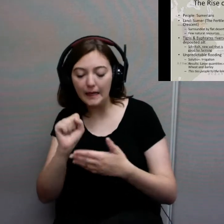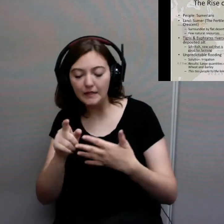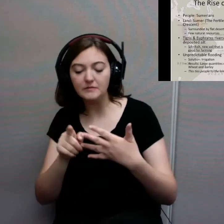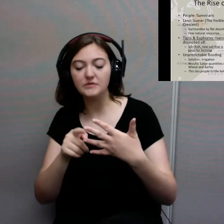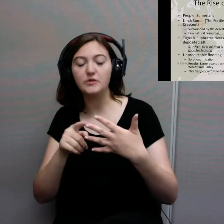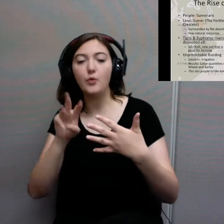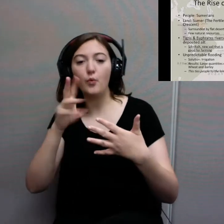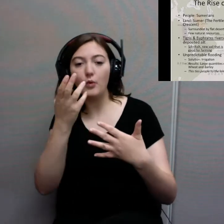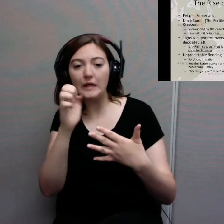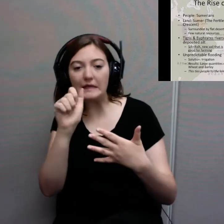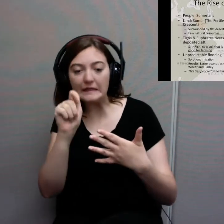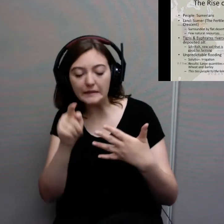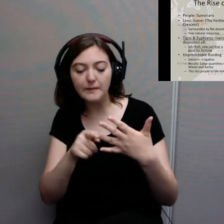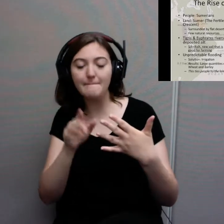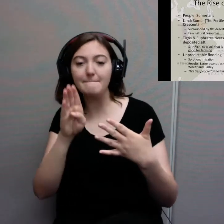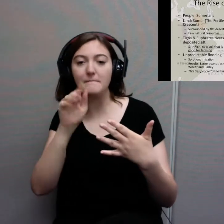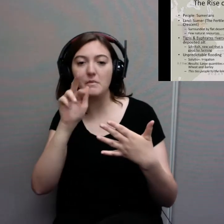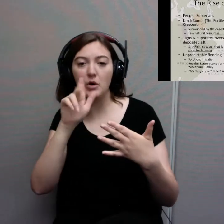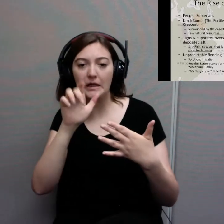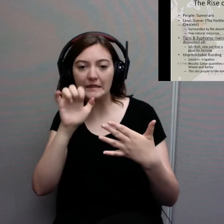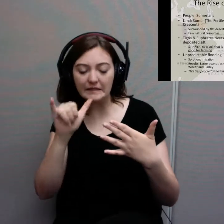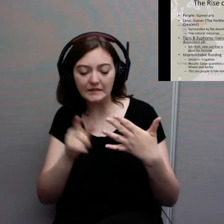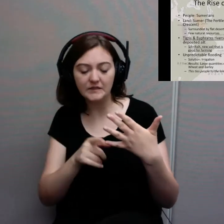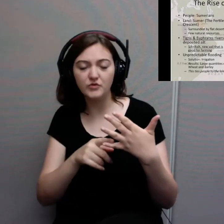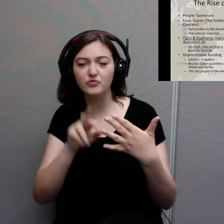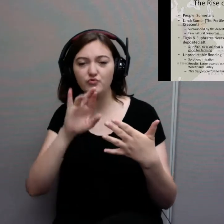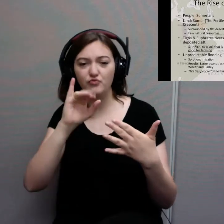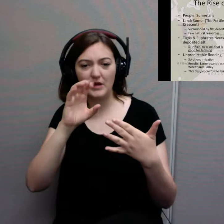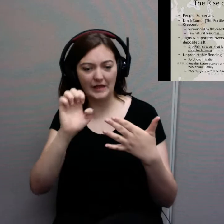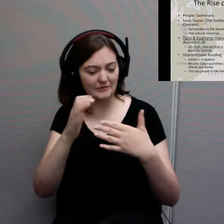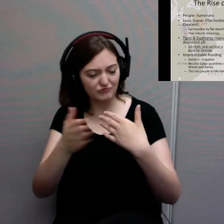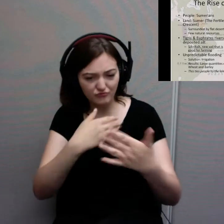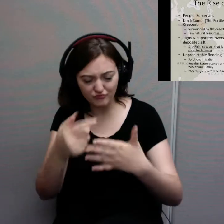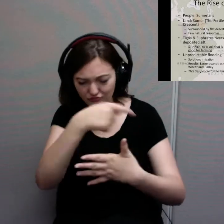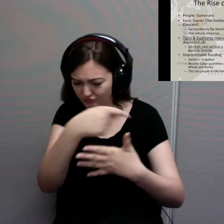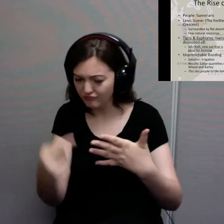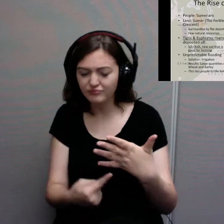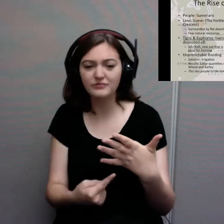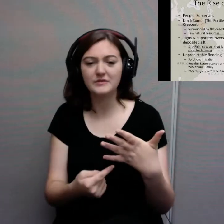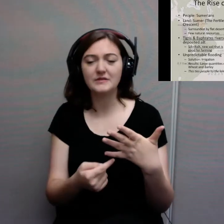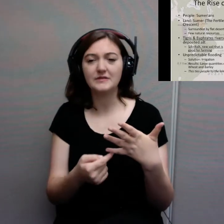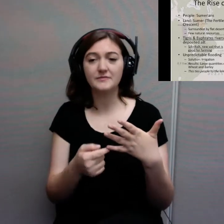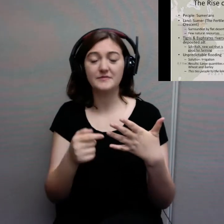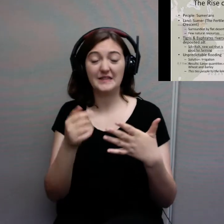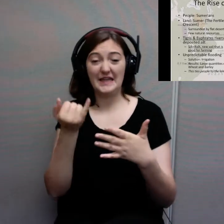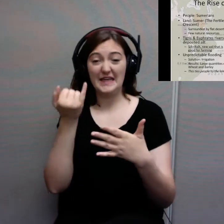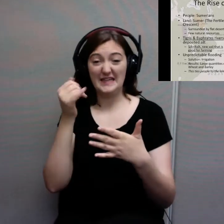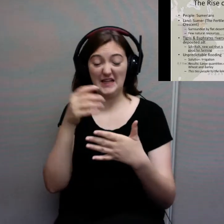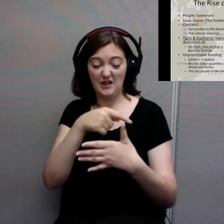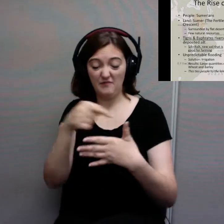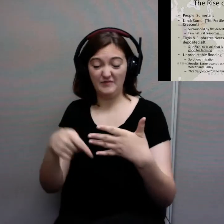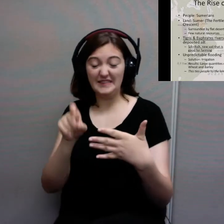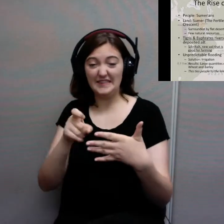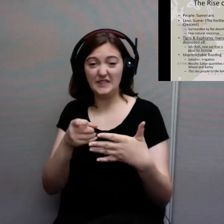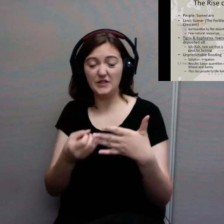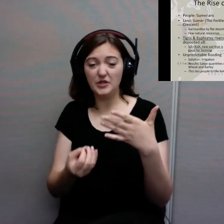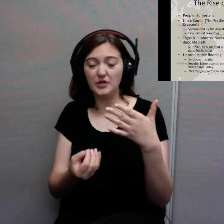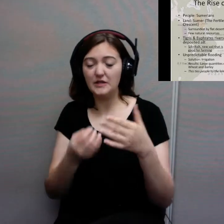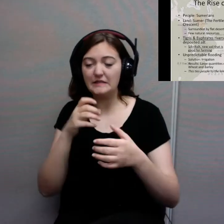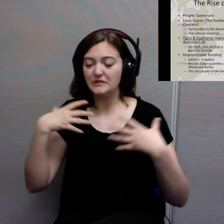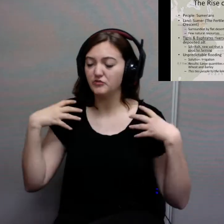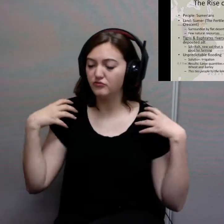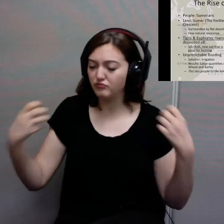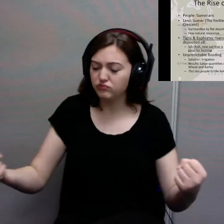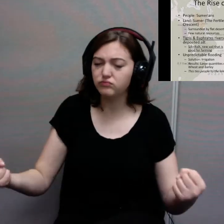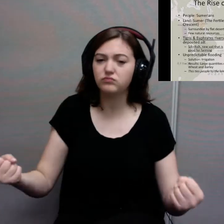if you don't have a very strong food source that can give you a lot of energy and protein, civilizations won't endure because they don't have the proper